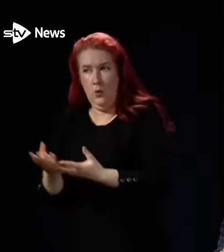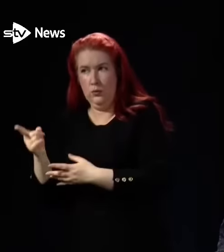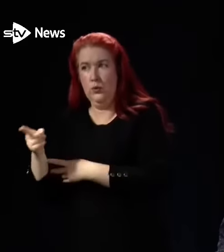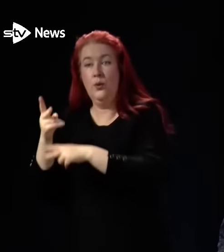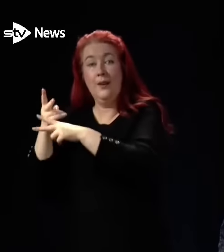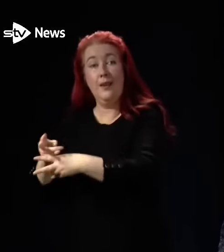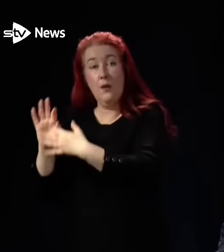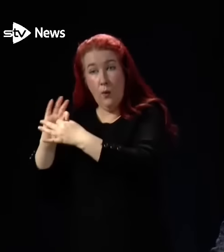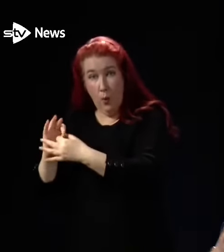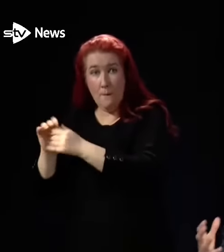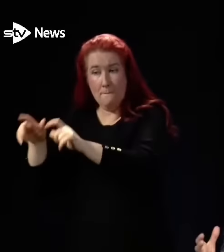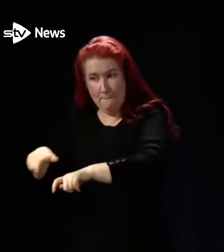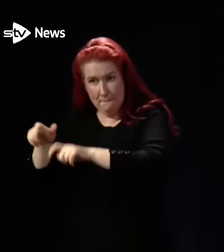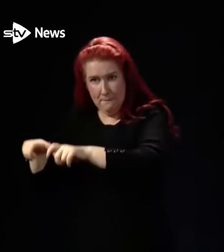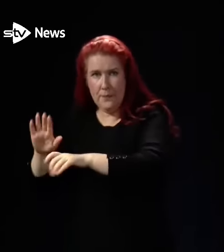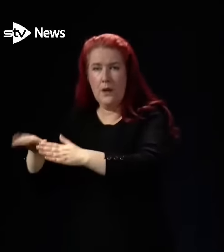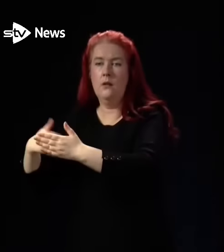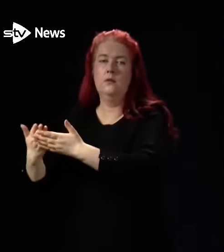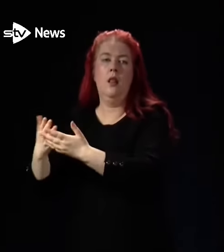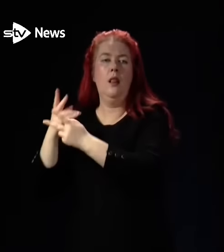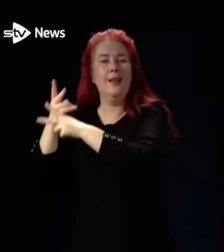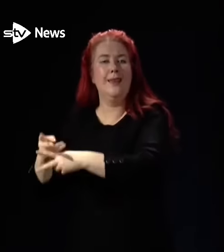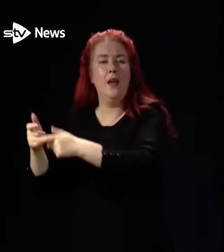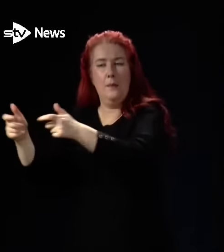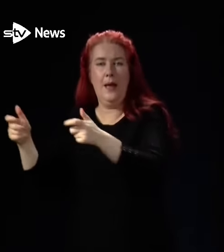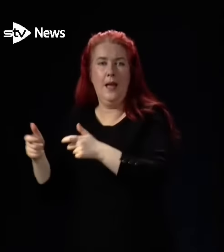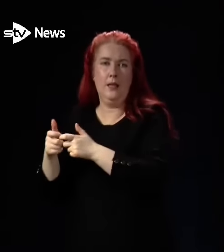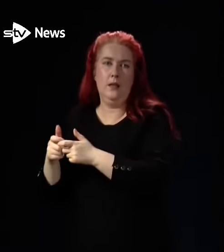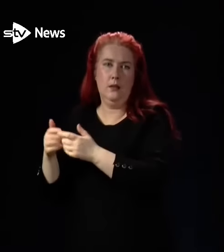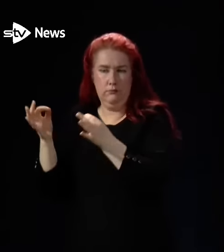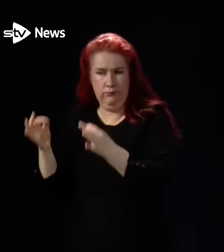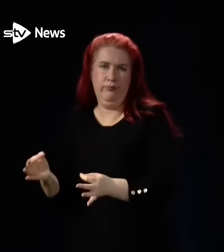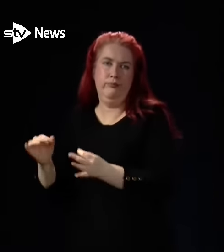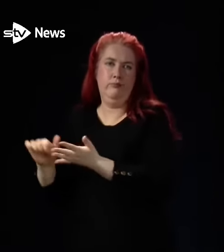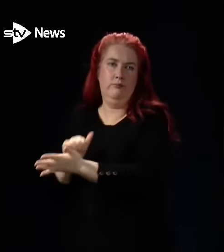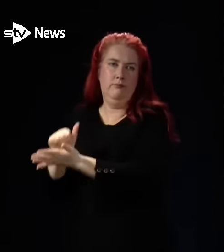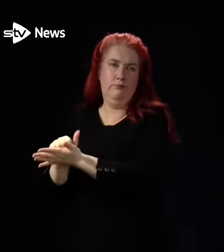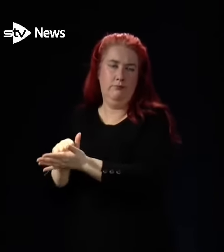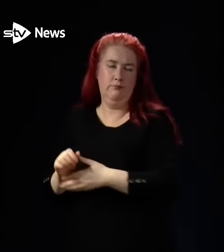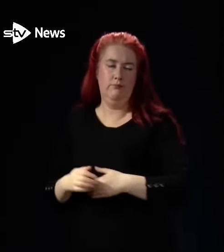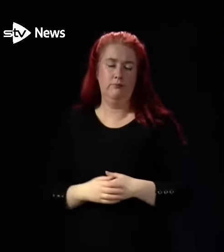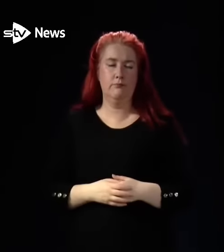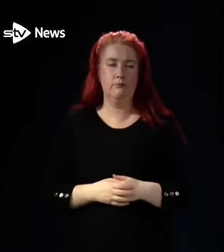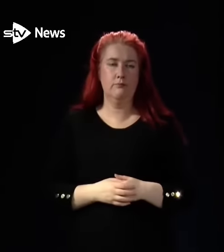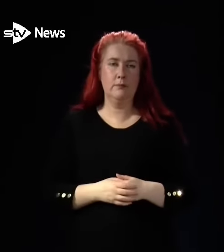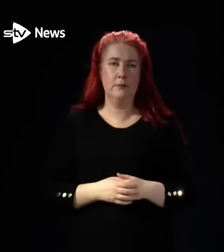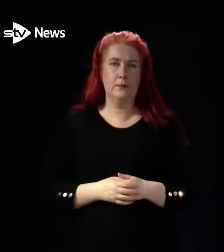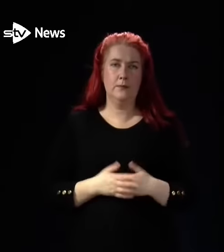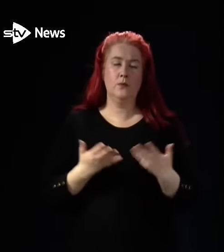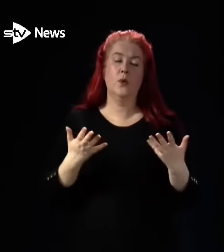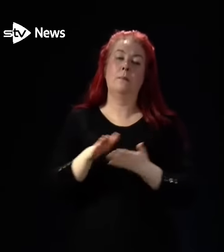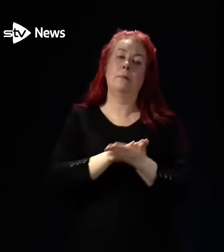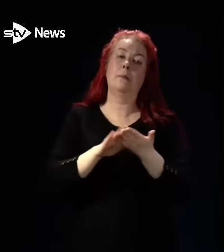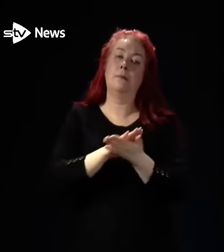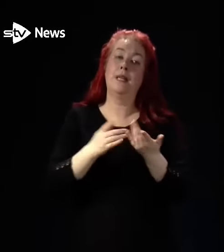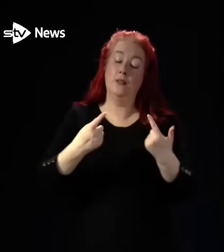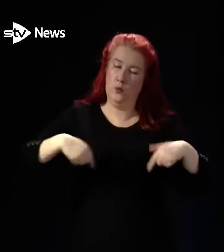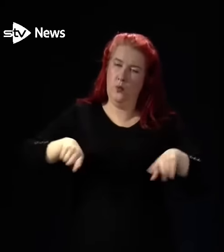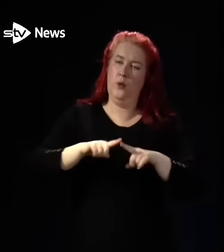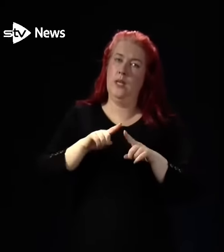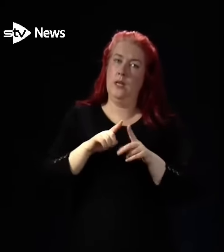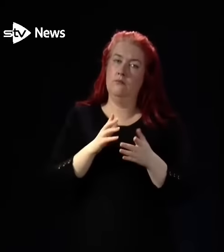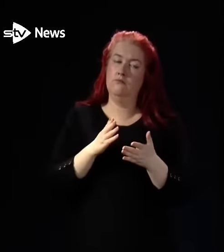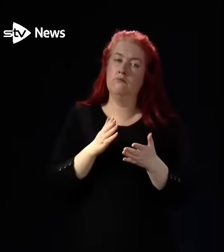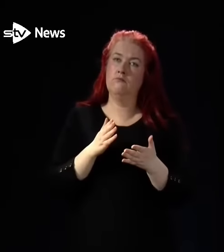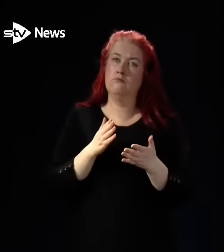to a care home while the more long-term care package is put in place. So we will seek to